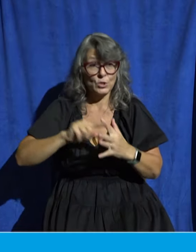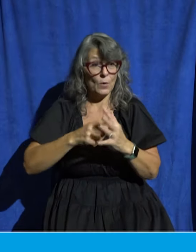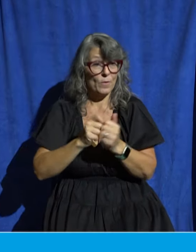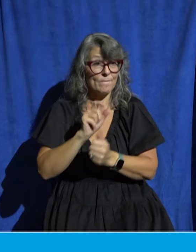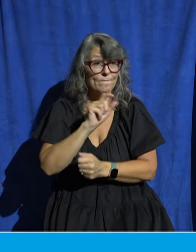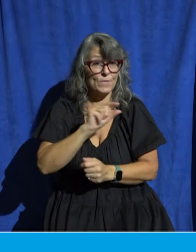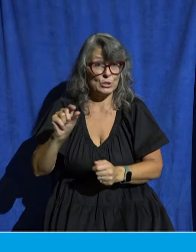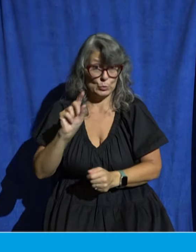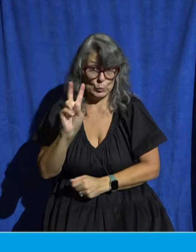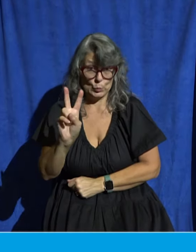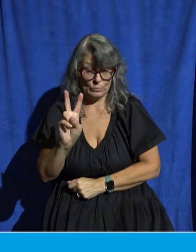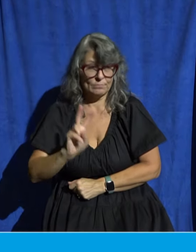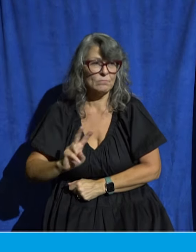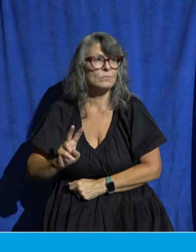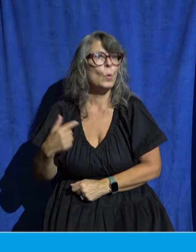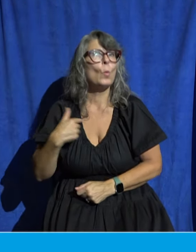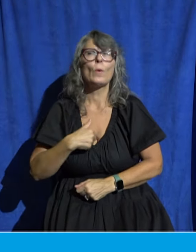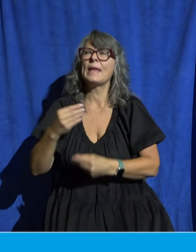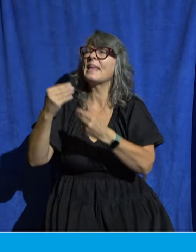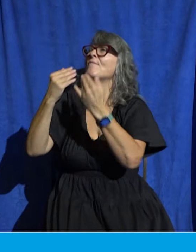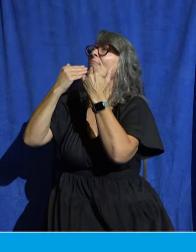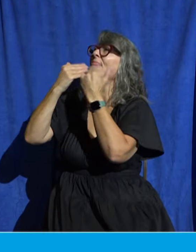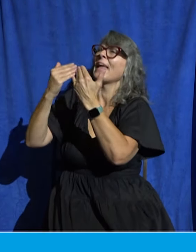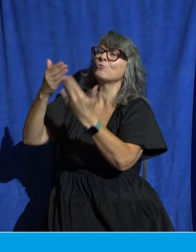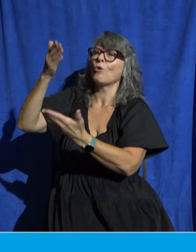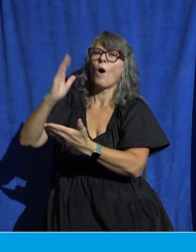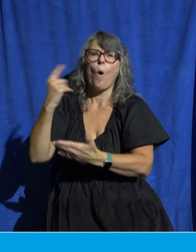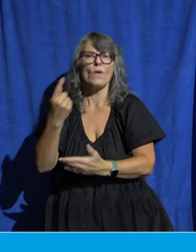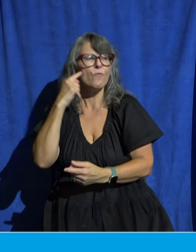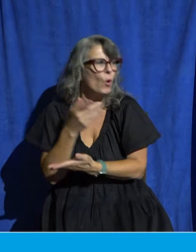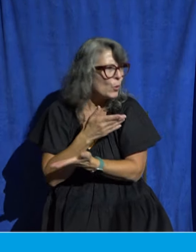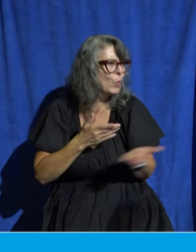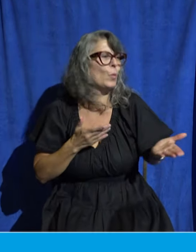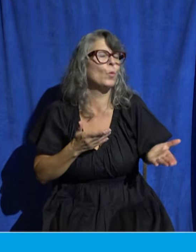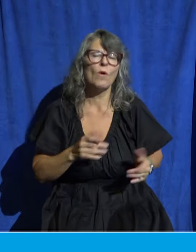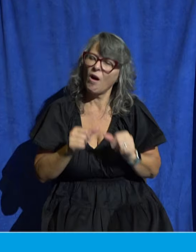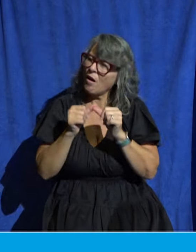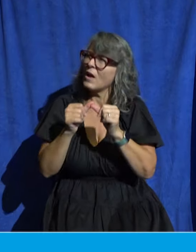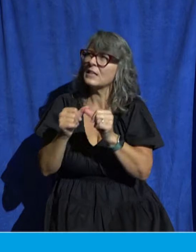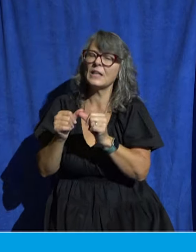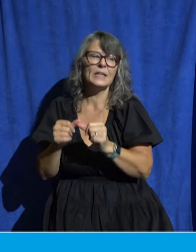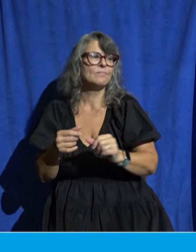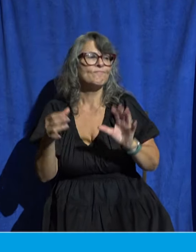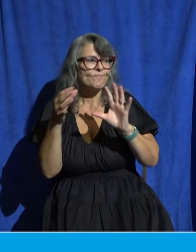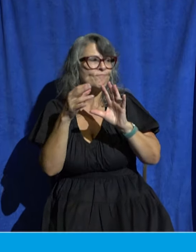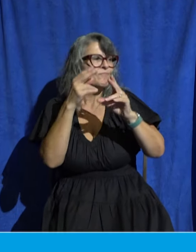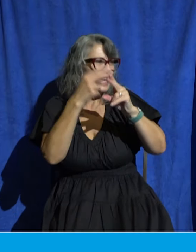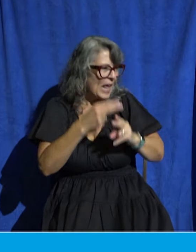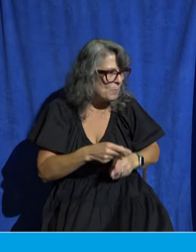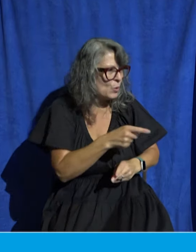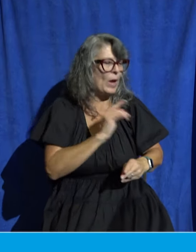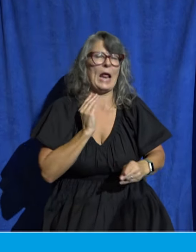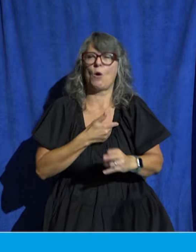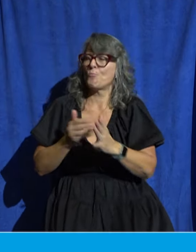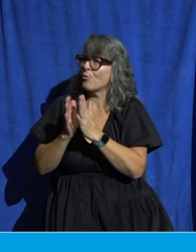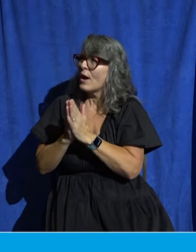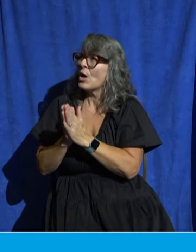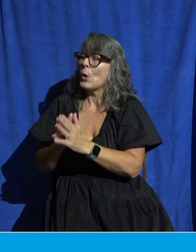we give thanks to God always for you constantly mentioning you in our prayers remembering before our God and Father your work of faith